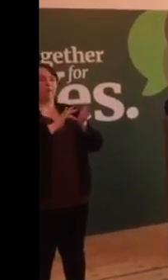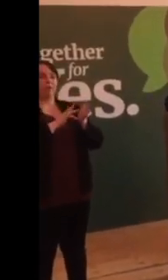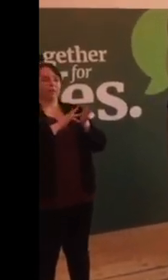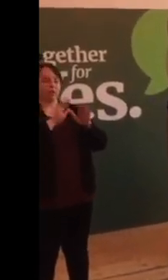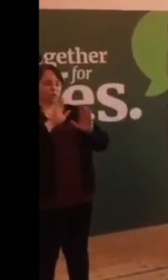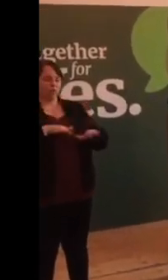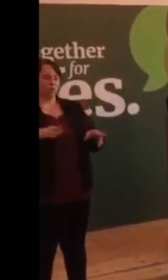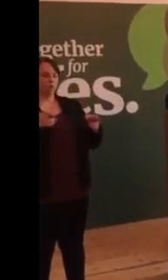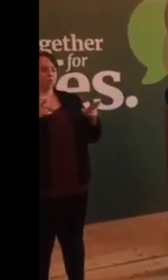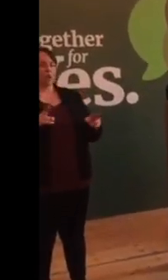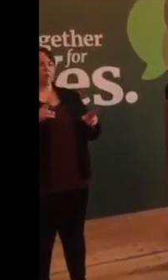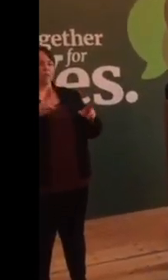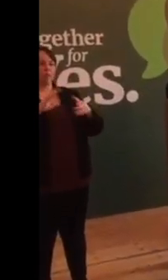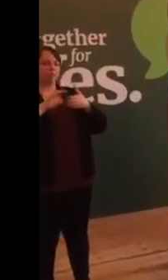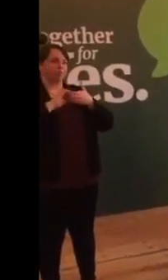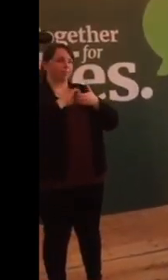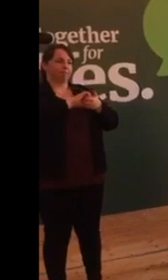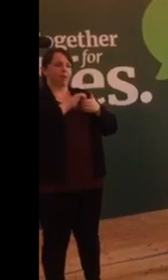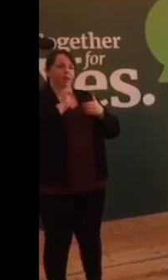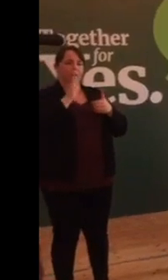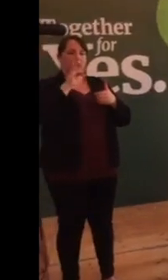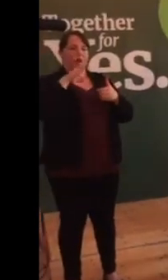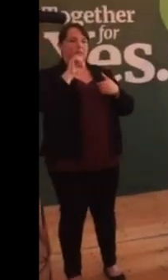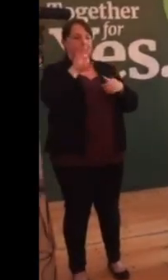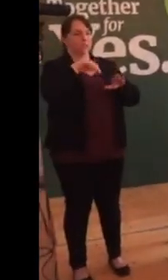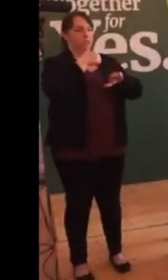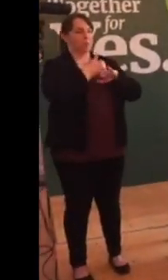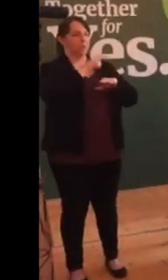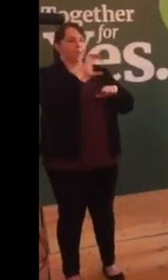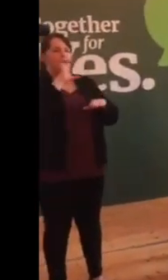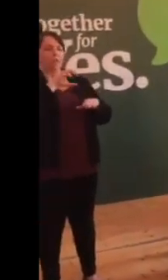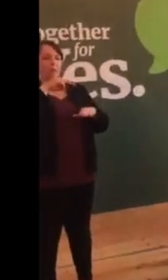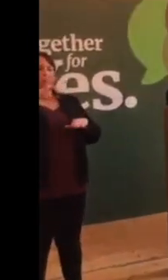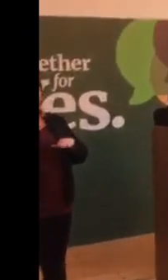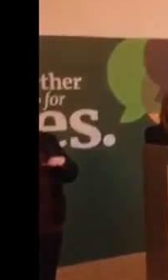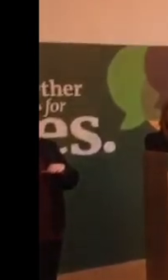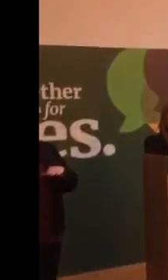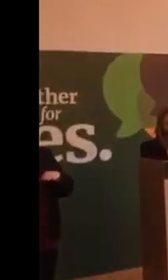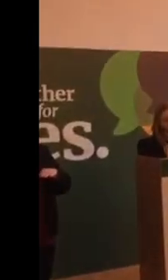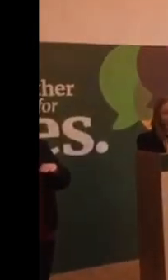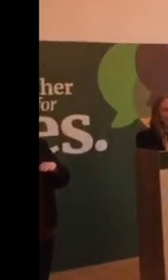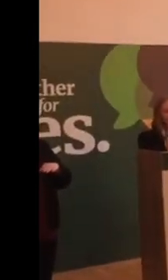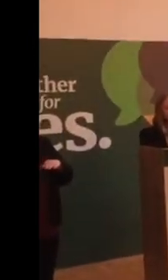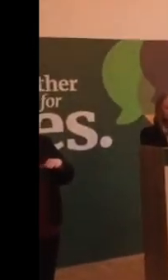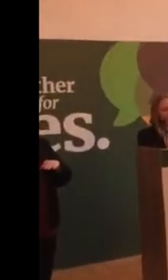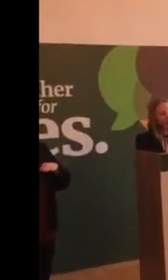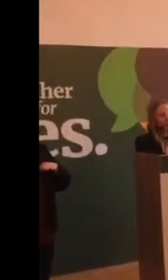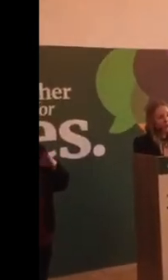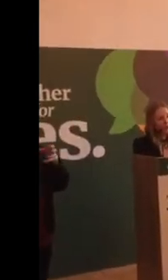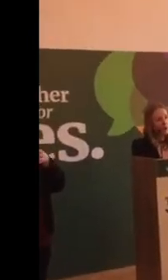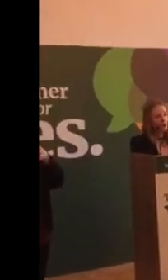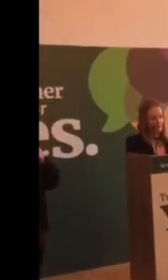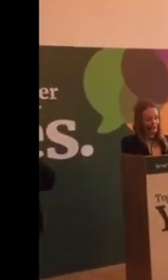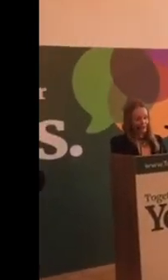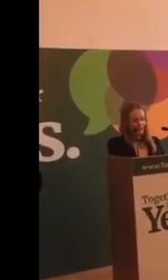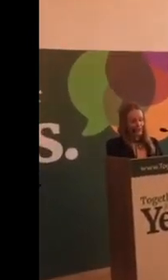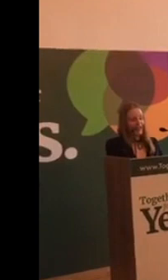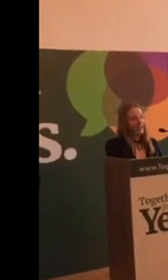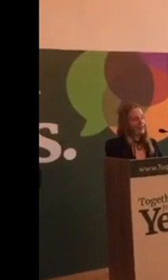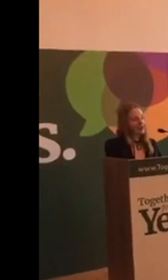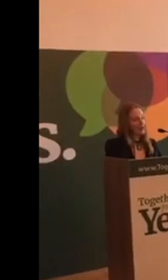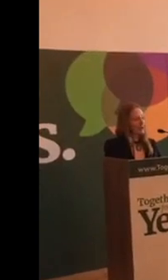the Children's Rights Alliance established the Catherine McGinnis Fellowship in her honour, acknowledging her work